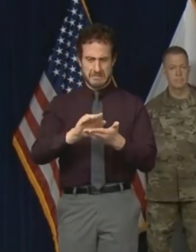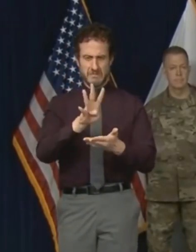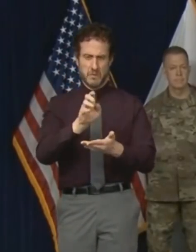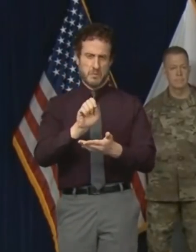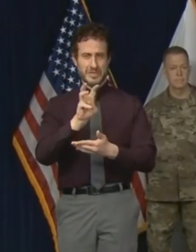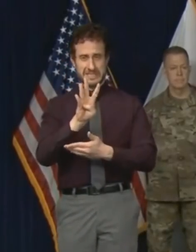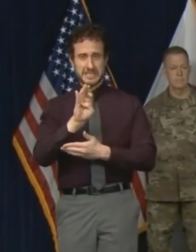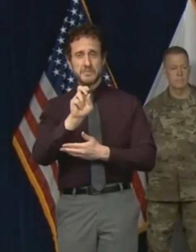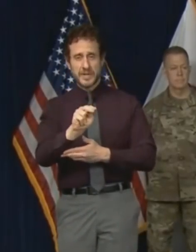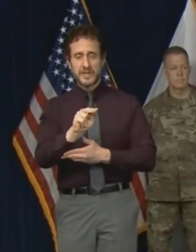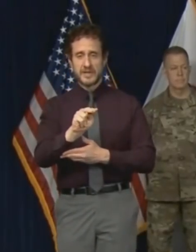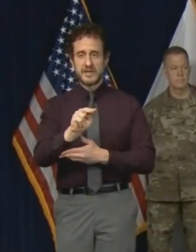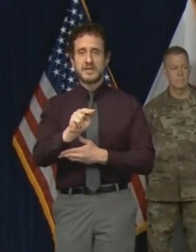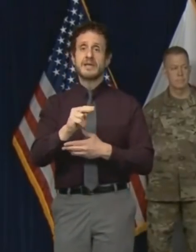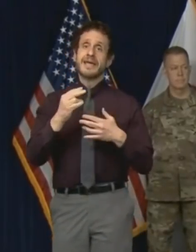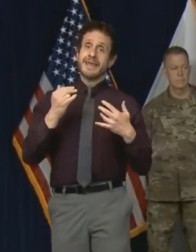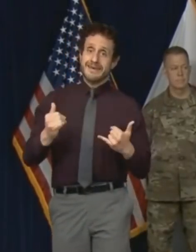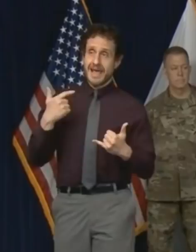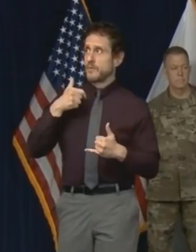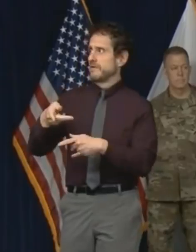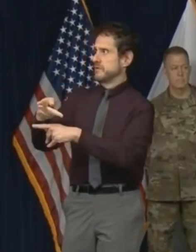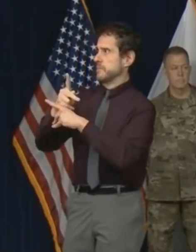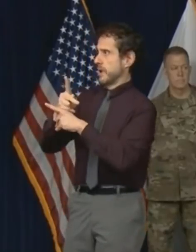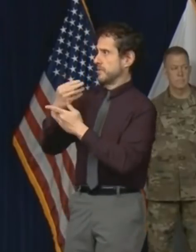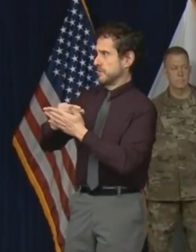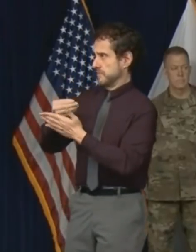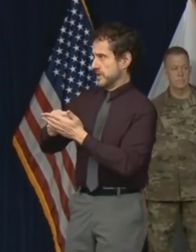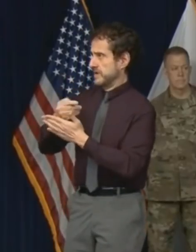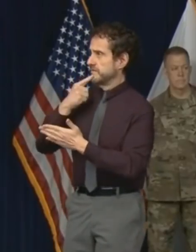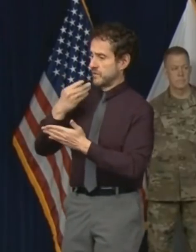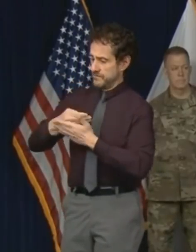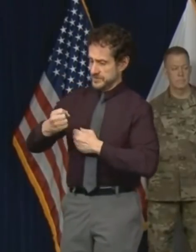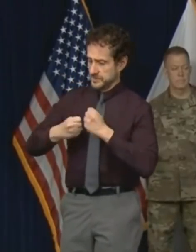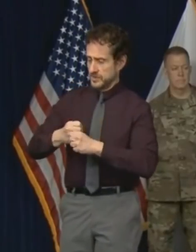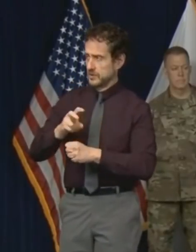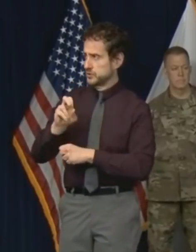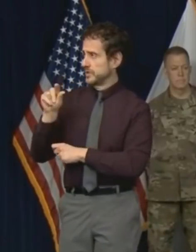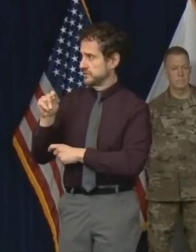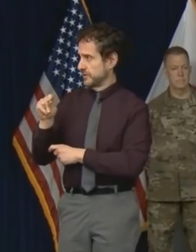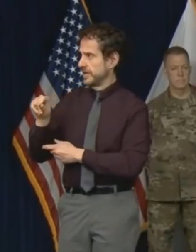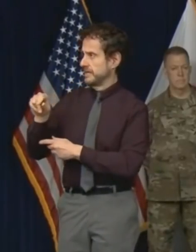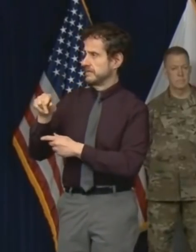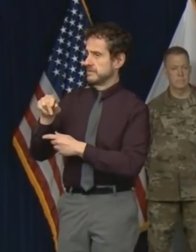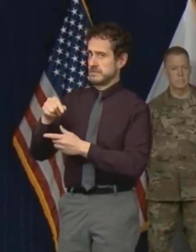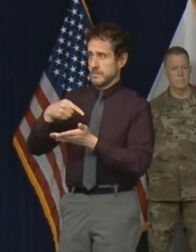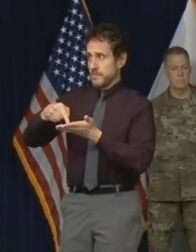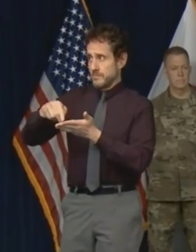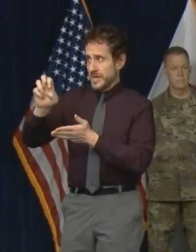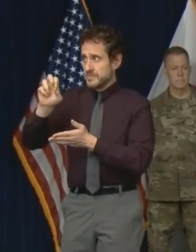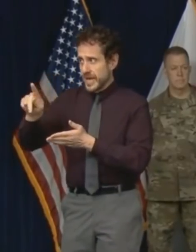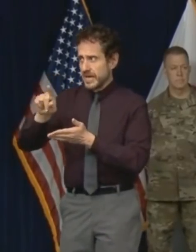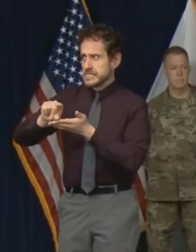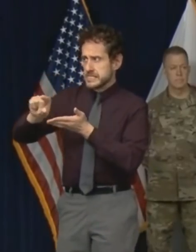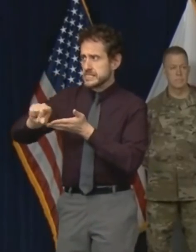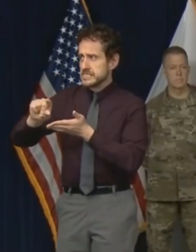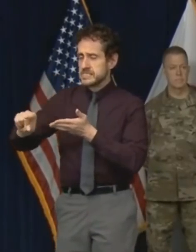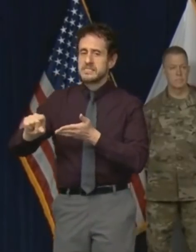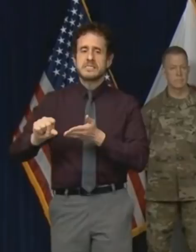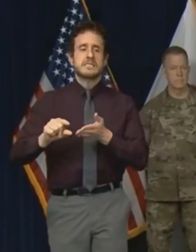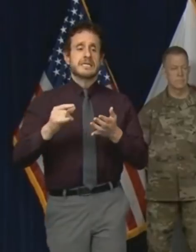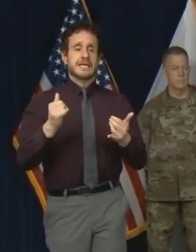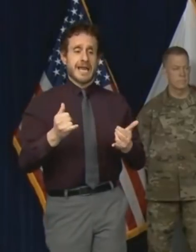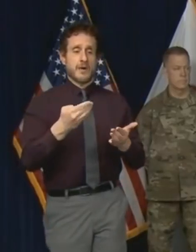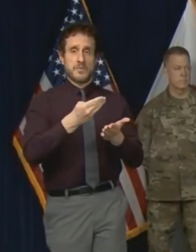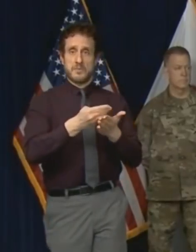short-term borrowing that we must do in fiscal year 20. Our total budgetary gap for FY 21